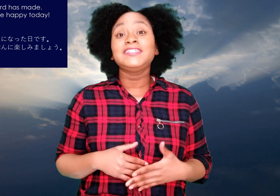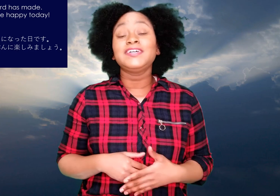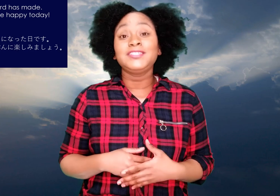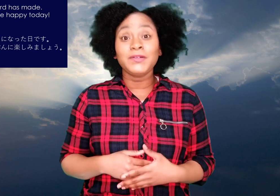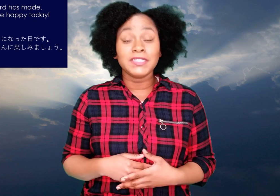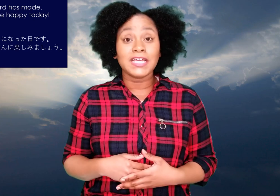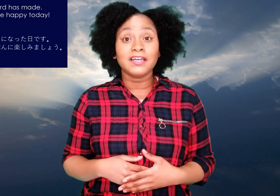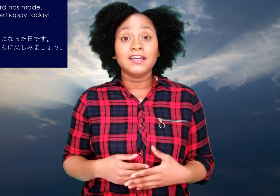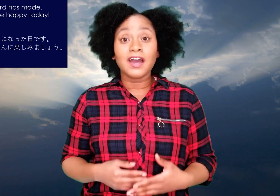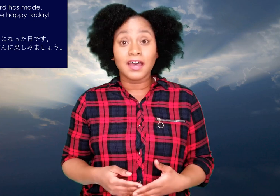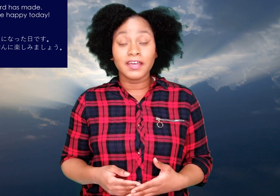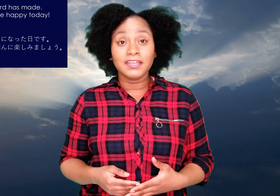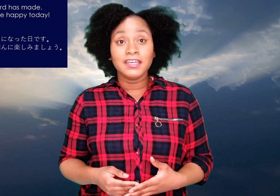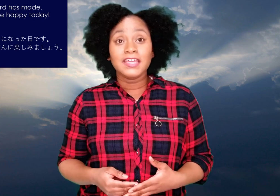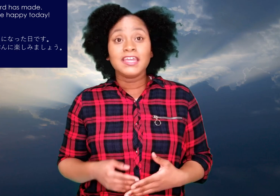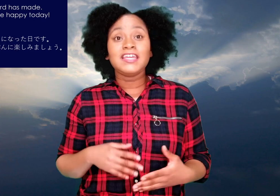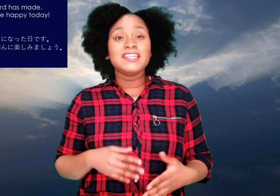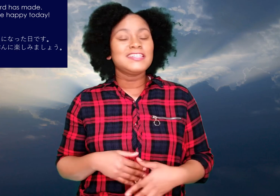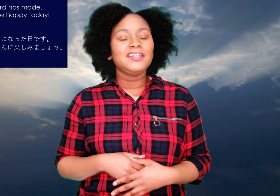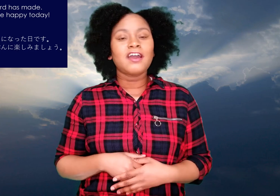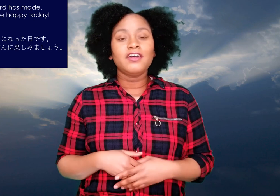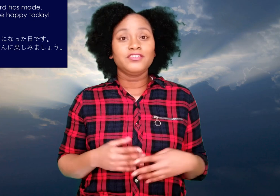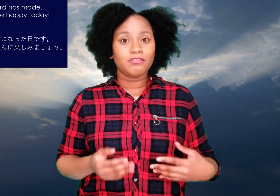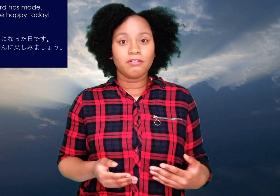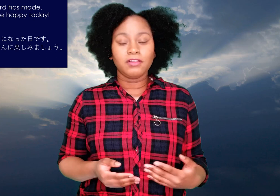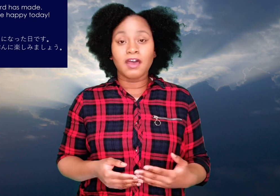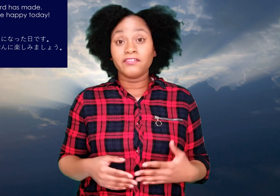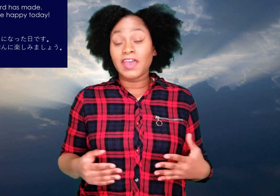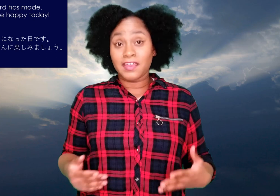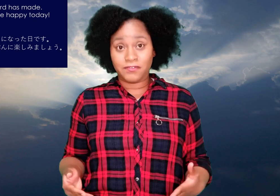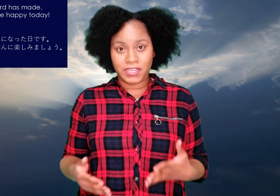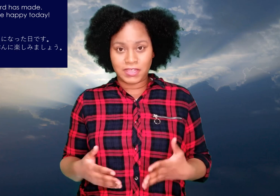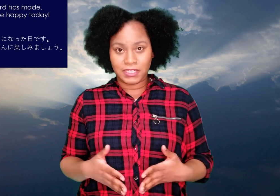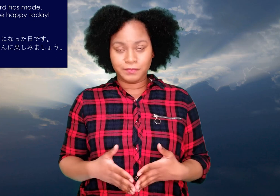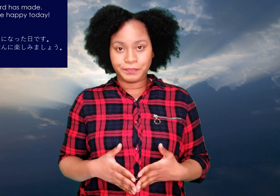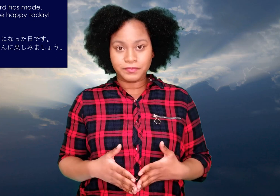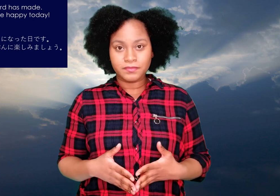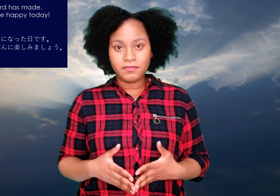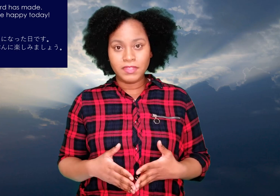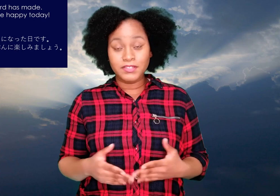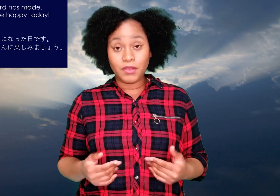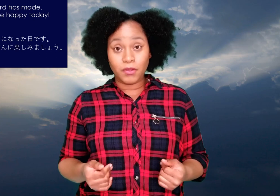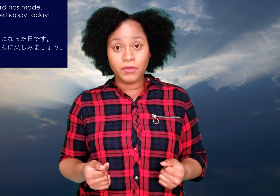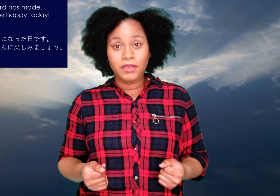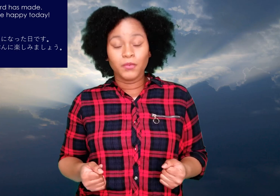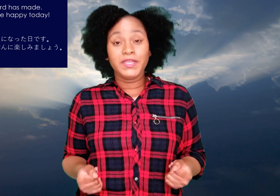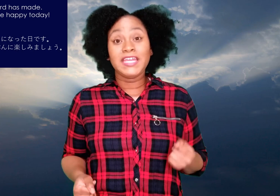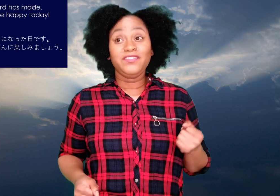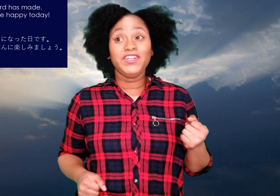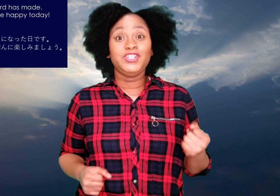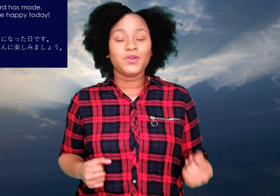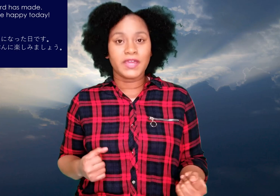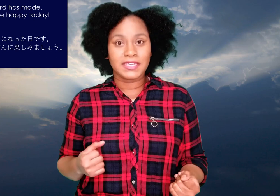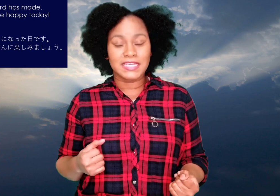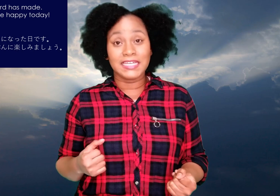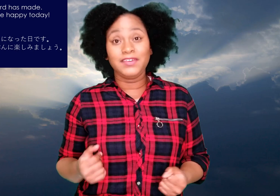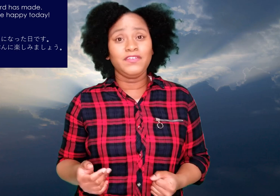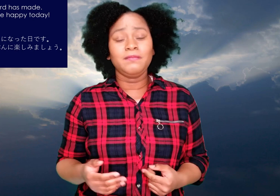assured that God is in control of everything. So, we can rejoice and give Him